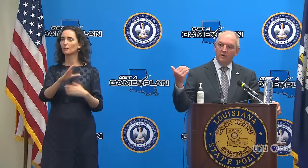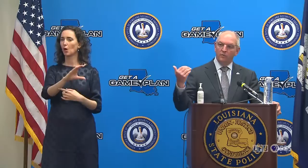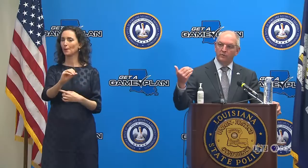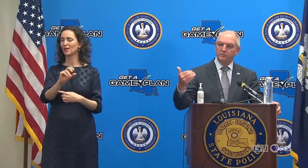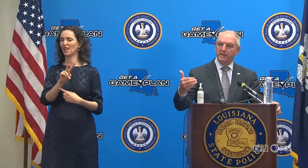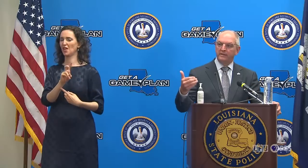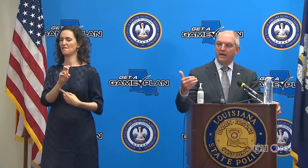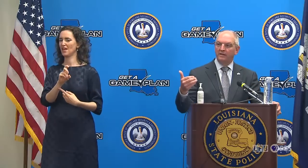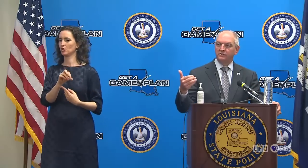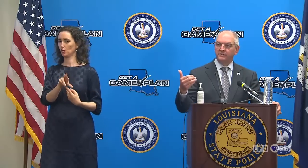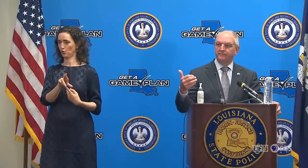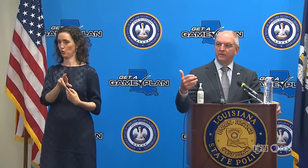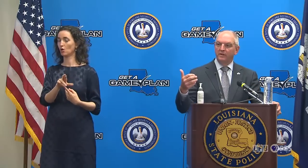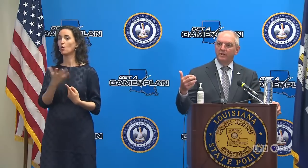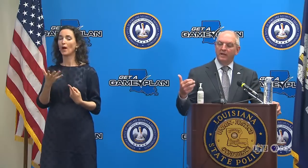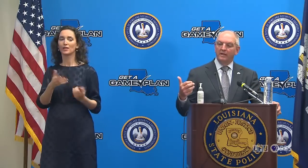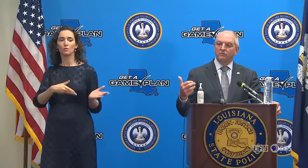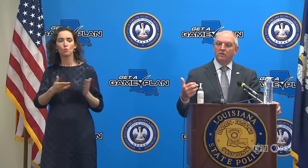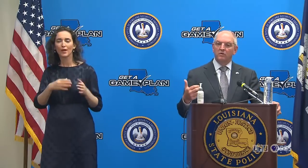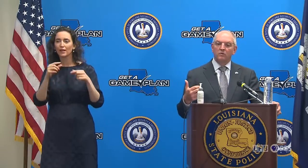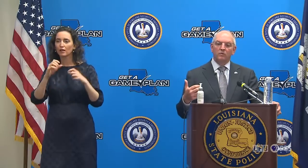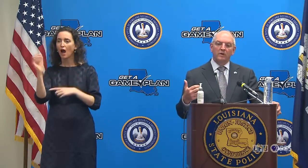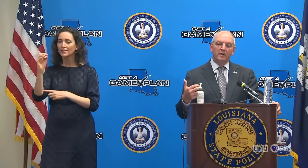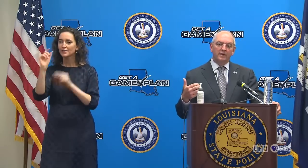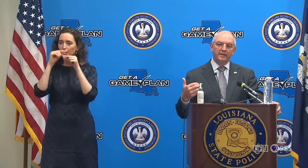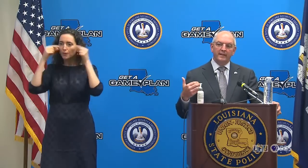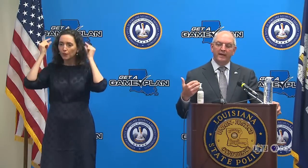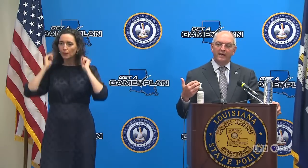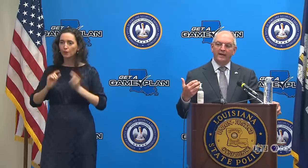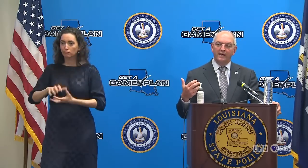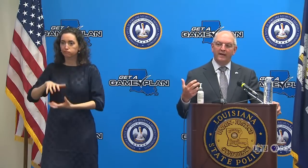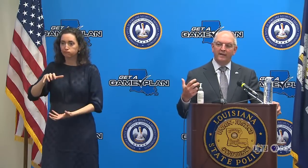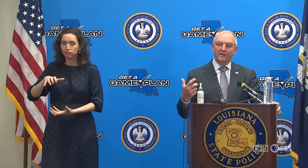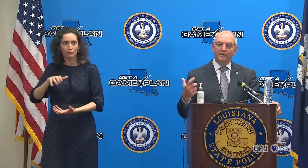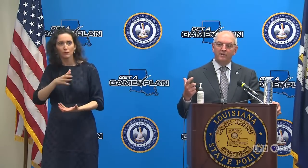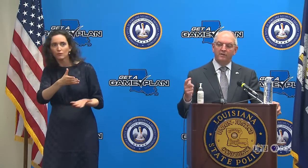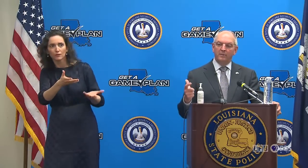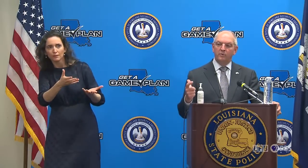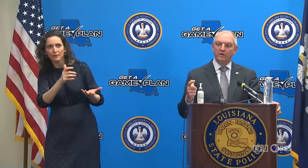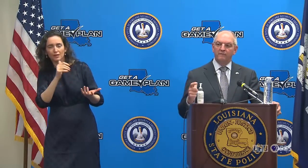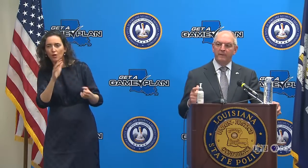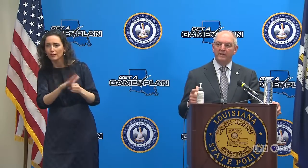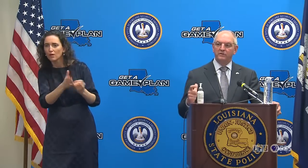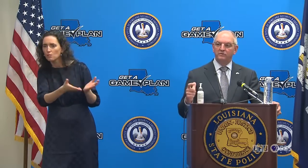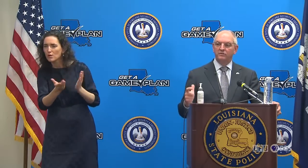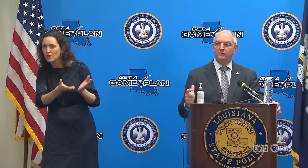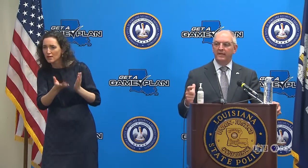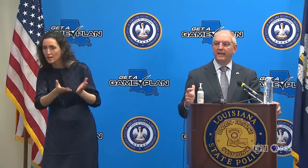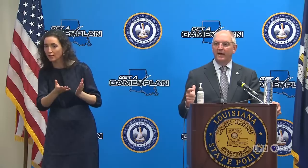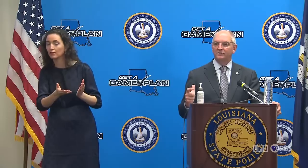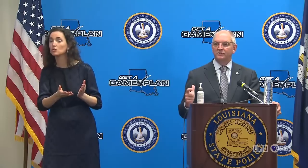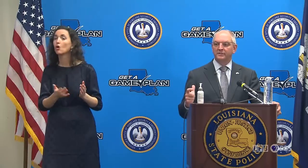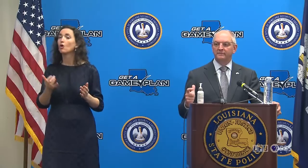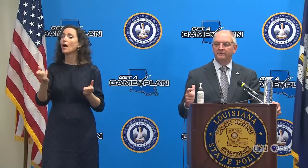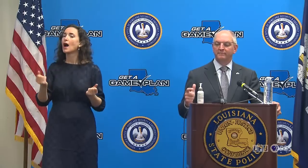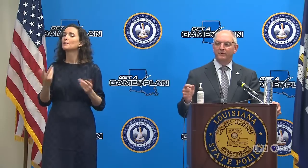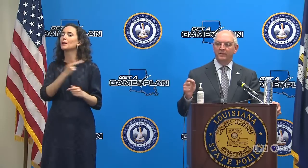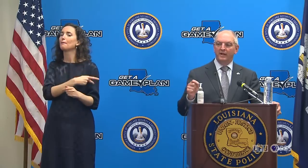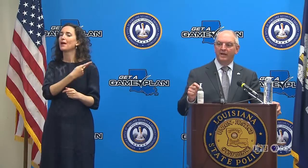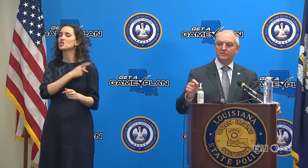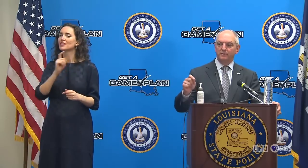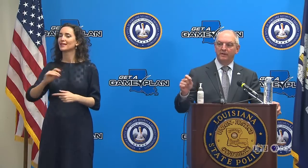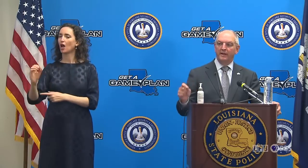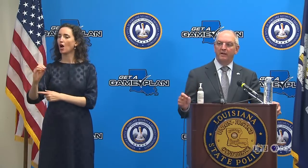uh, with respect to oxygen. And so, uh, the number of patients who need oxygen,